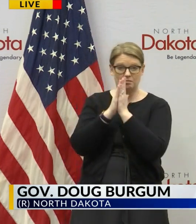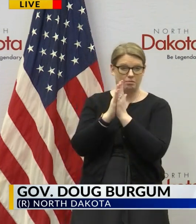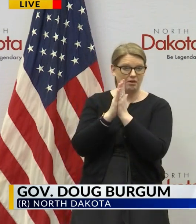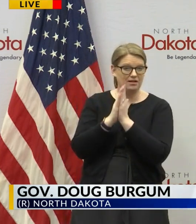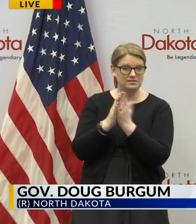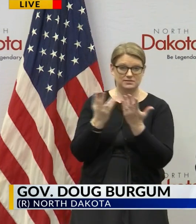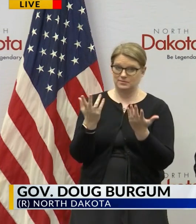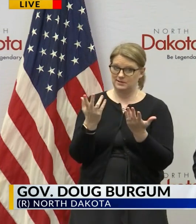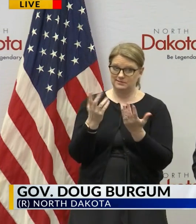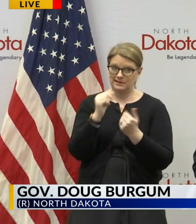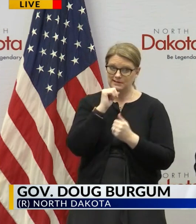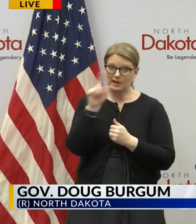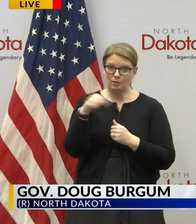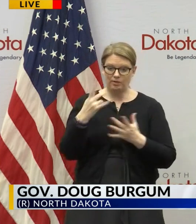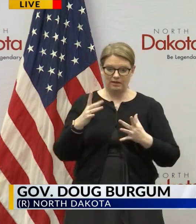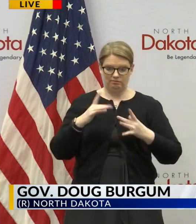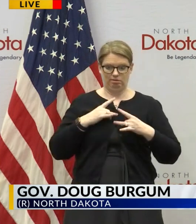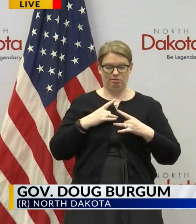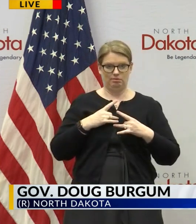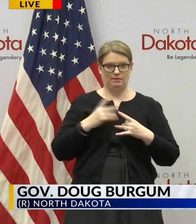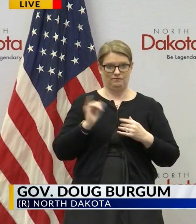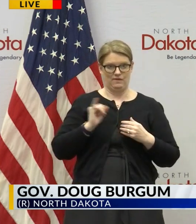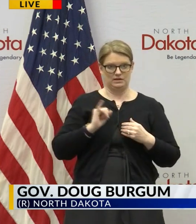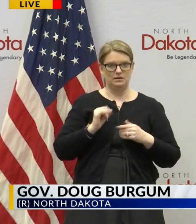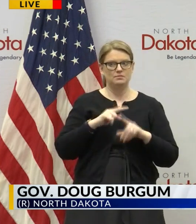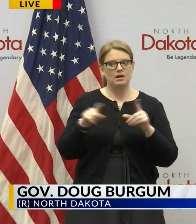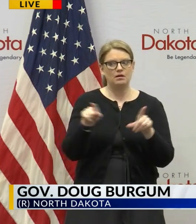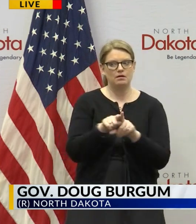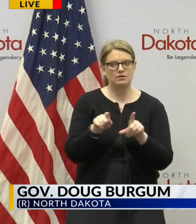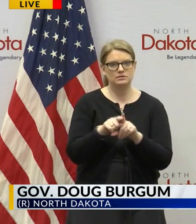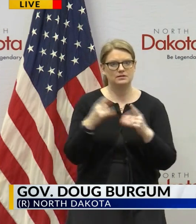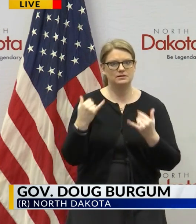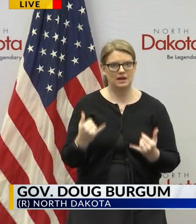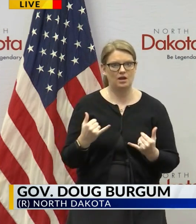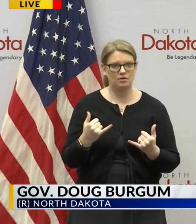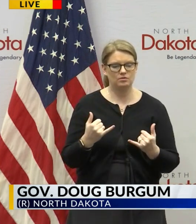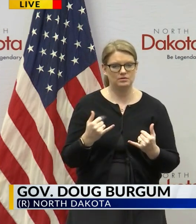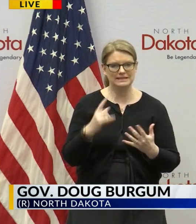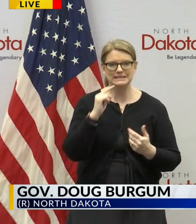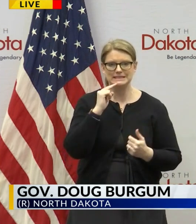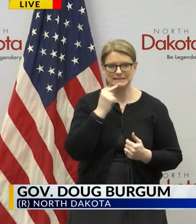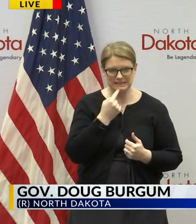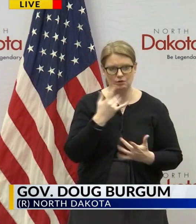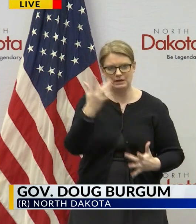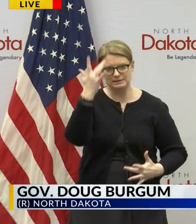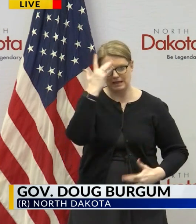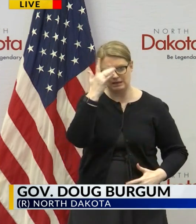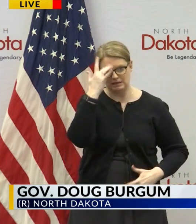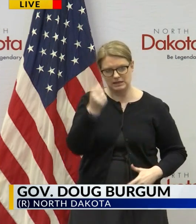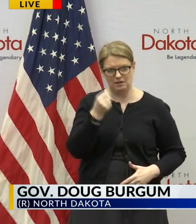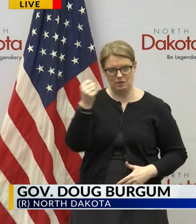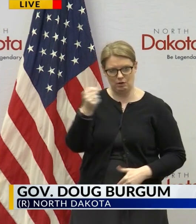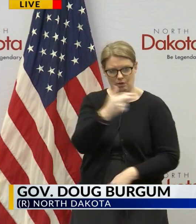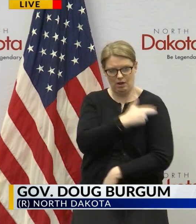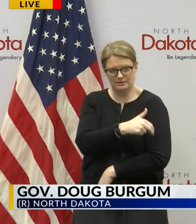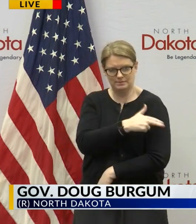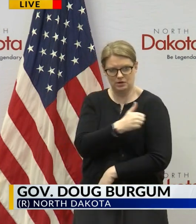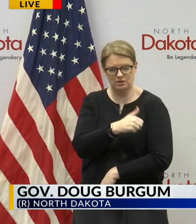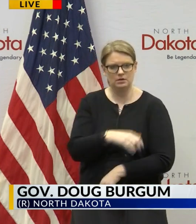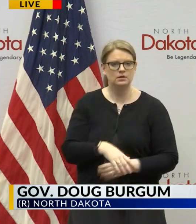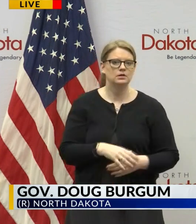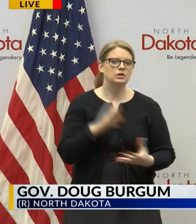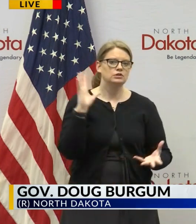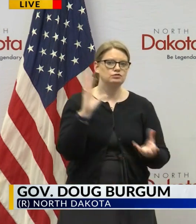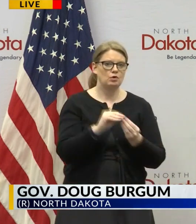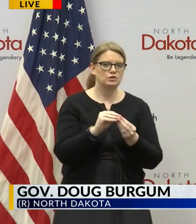who is not only contracted this but finds himself in a position where it's become a serious illness totals to